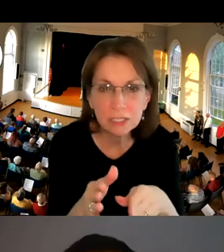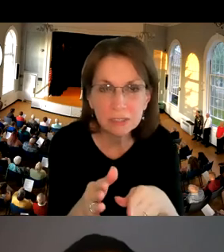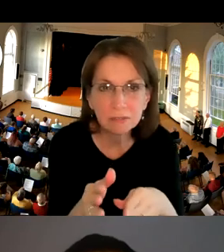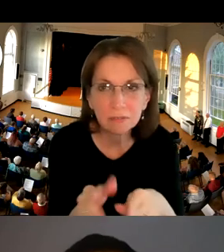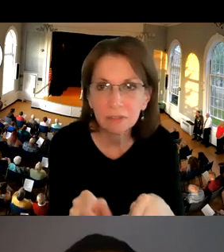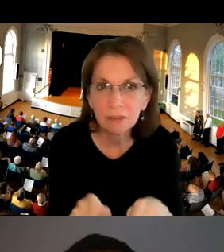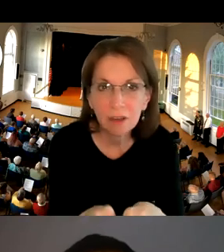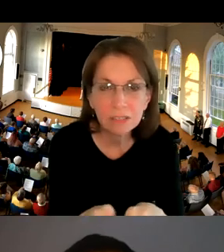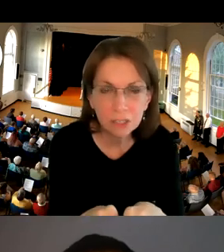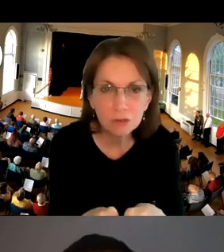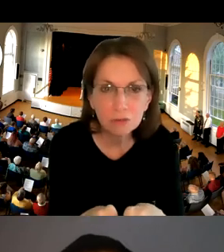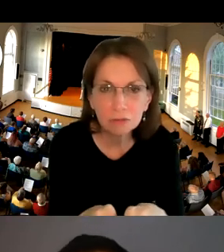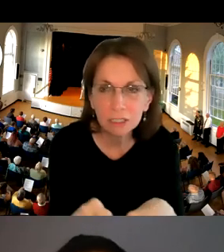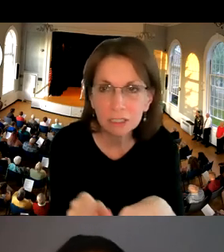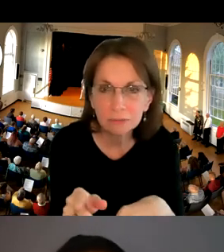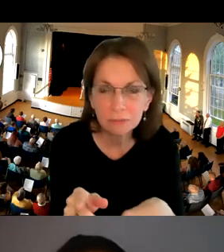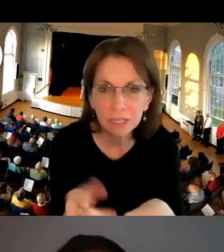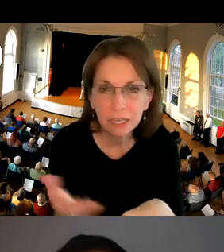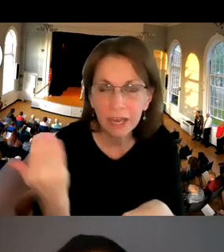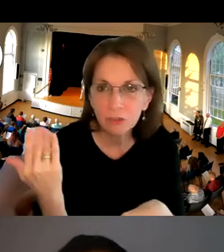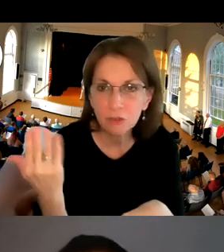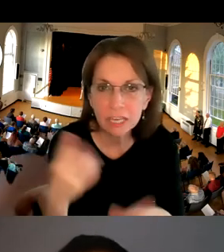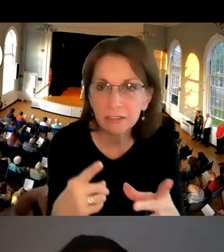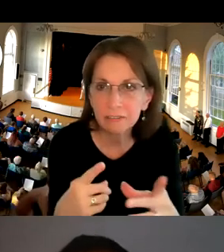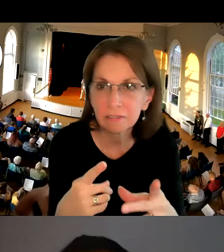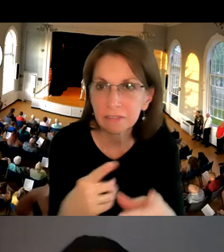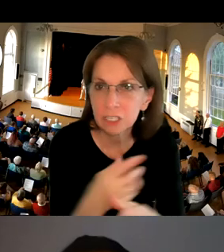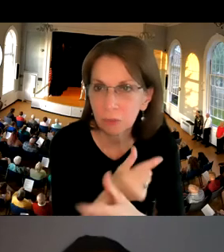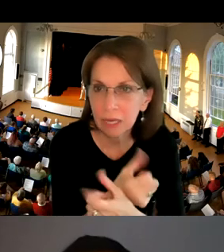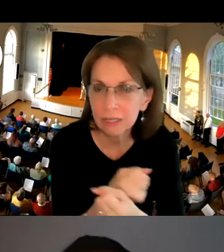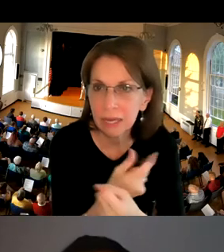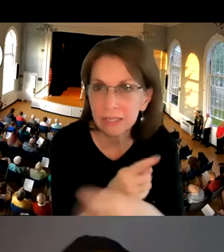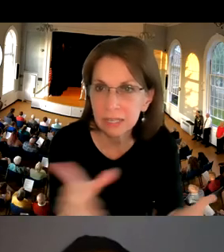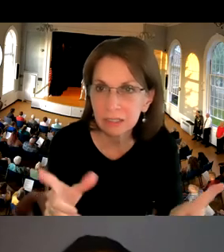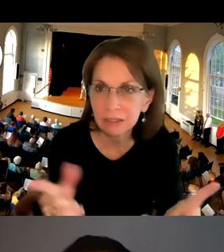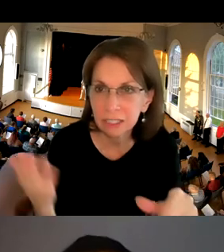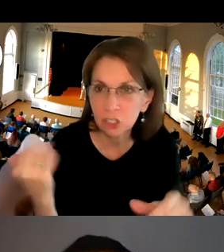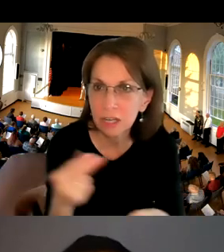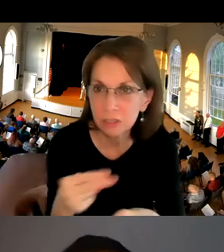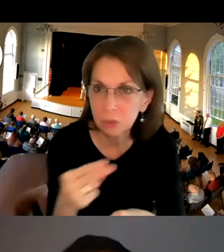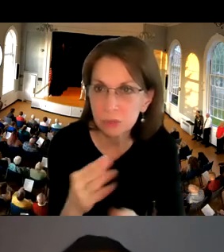also, um, have you taken, you know, ASL in your high schools?